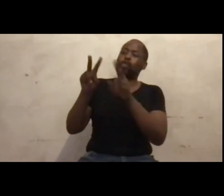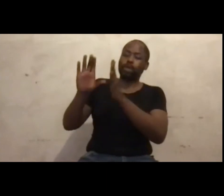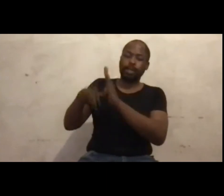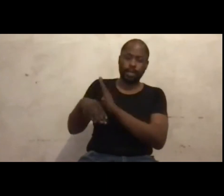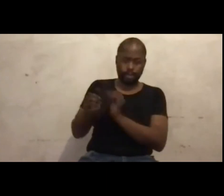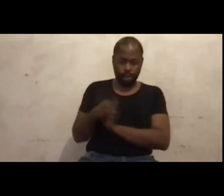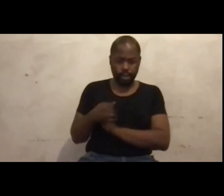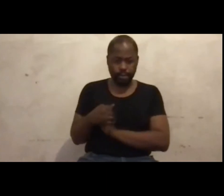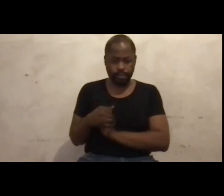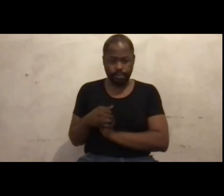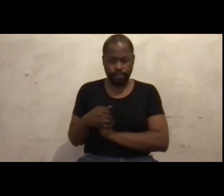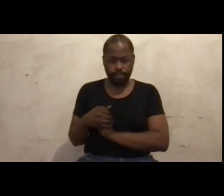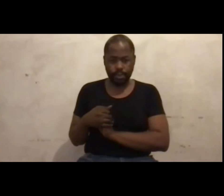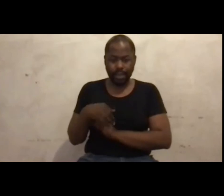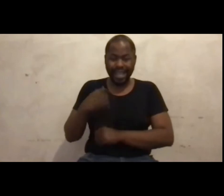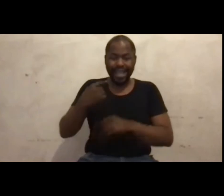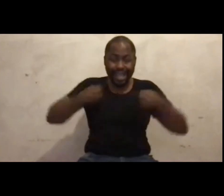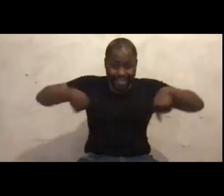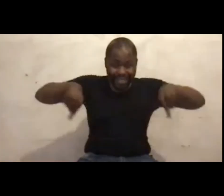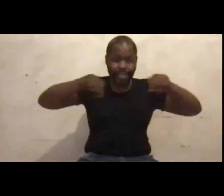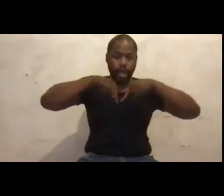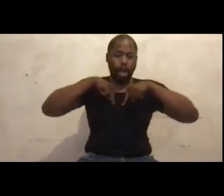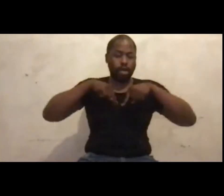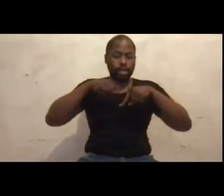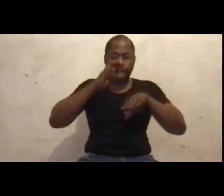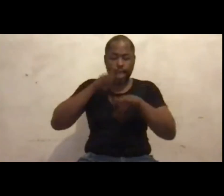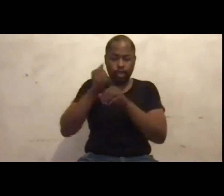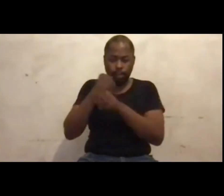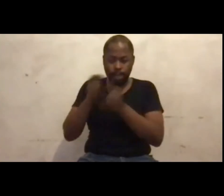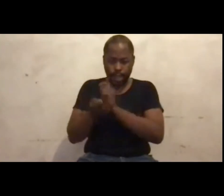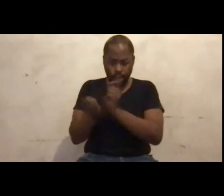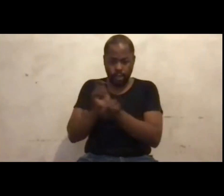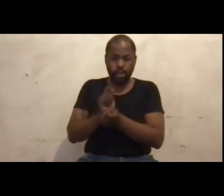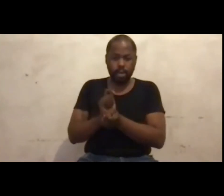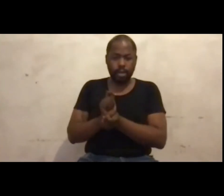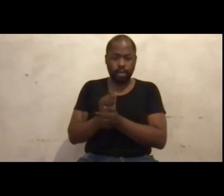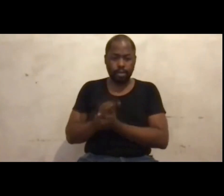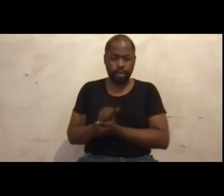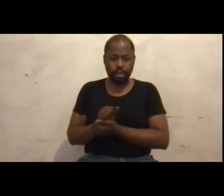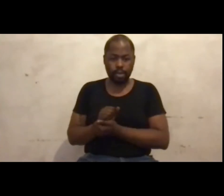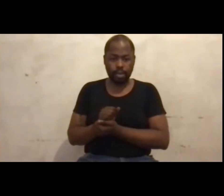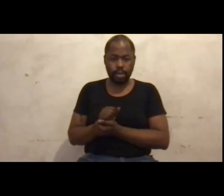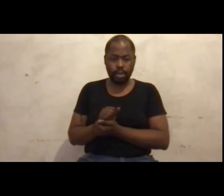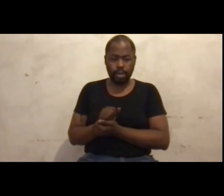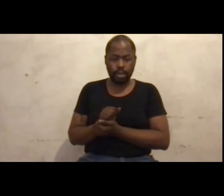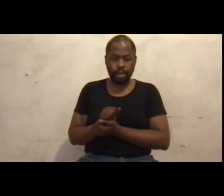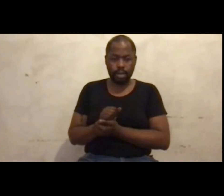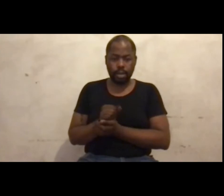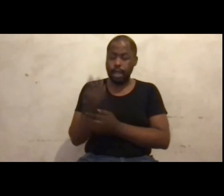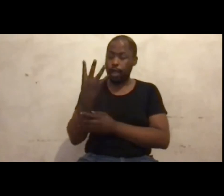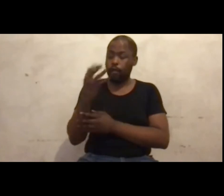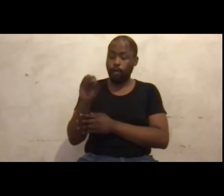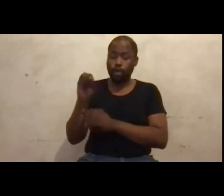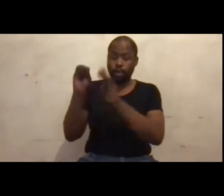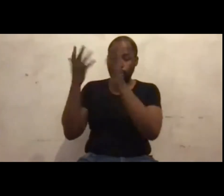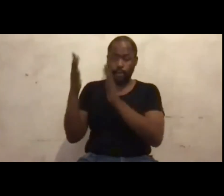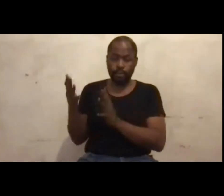beginning, it is us that will change these opinions. I am at the 40th anniversary essay is probably the